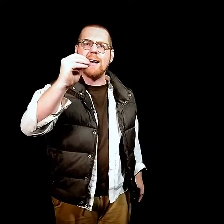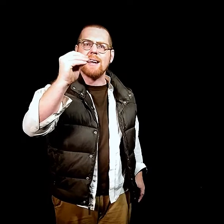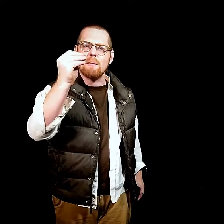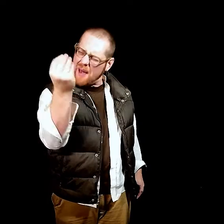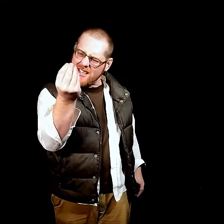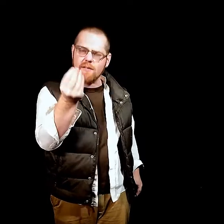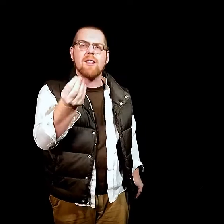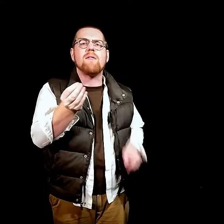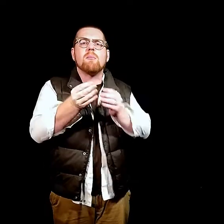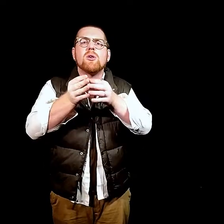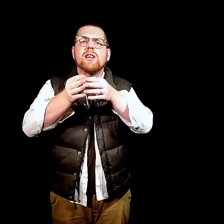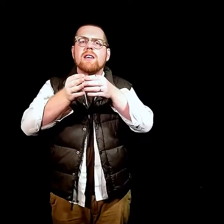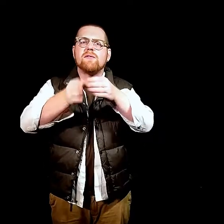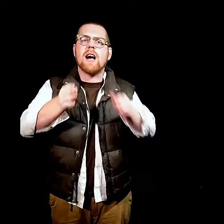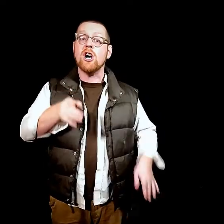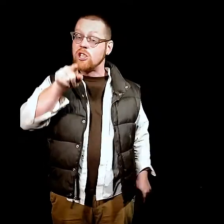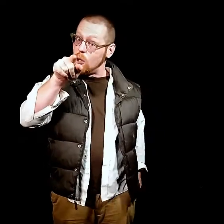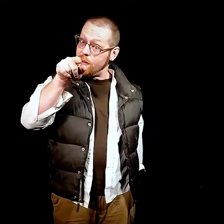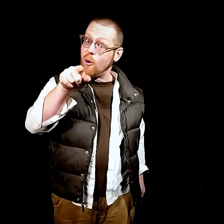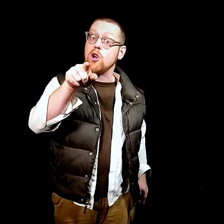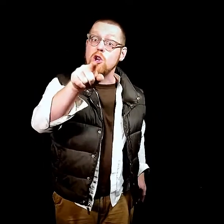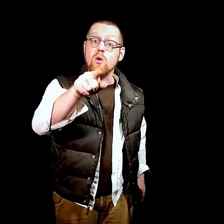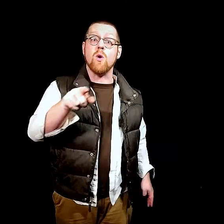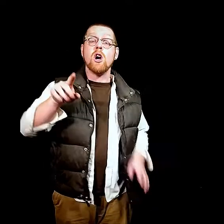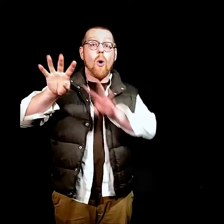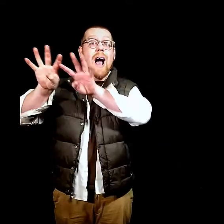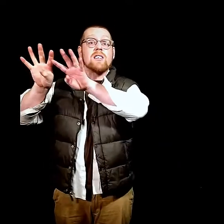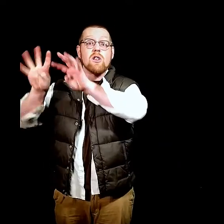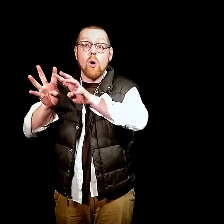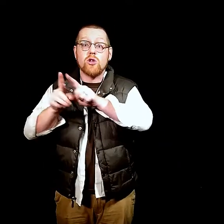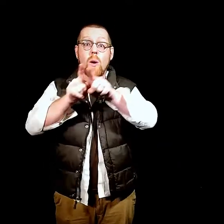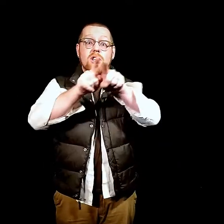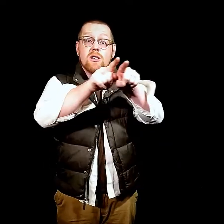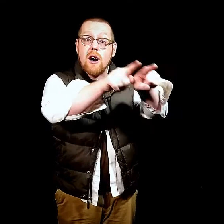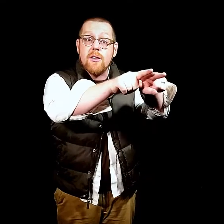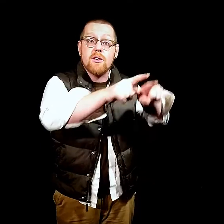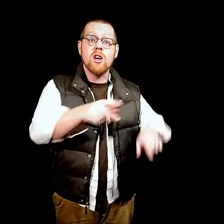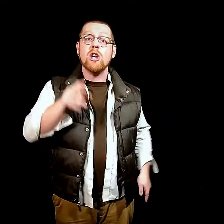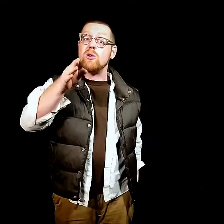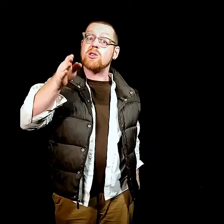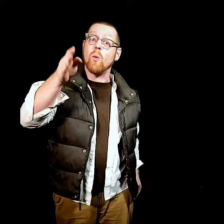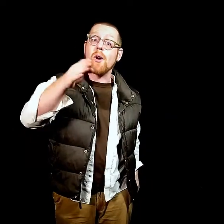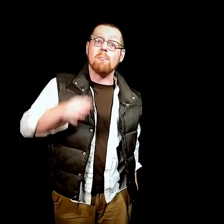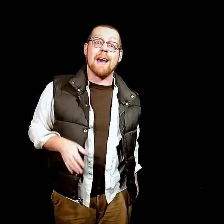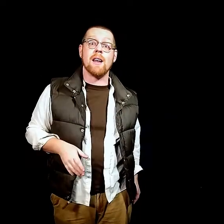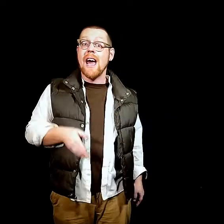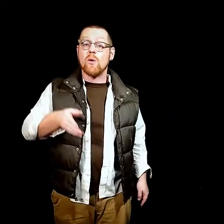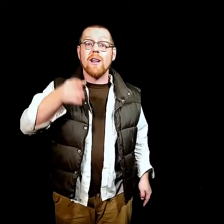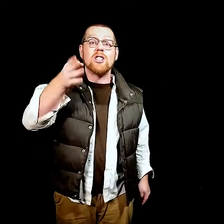the pace of life emerging as flesh. So before you go asking those questions to others, do some work, man, and realize you are